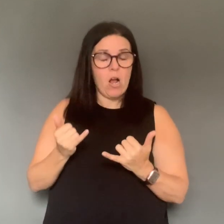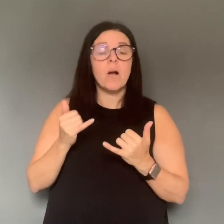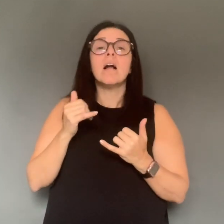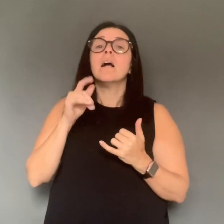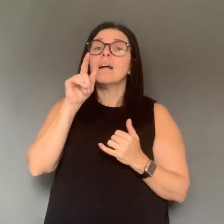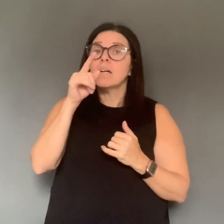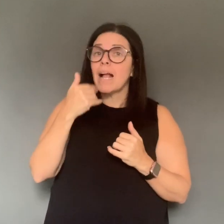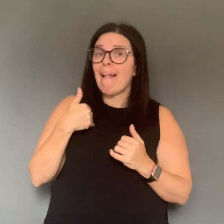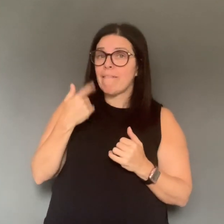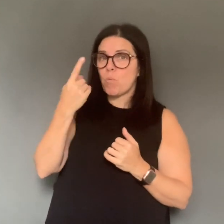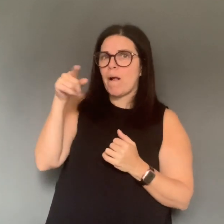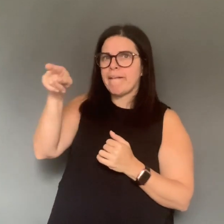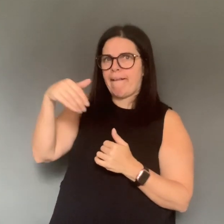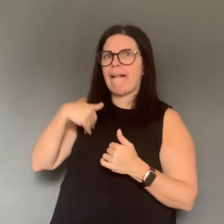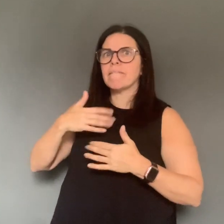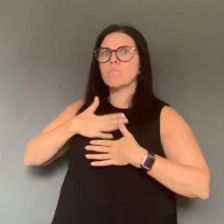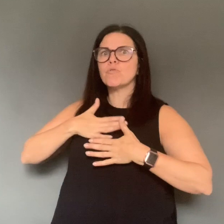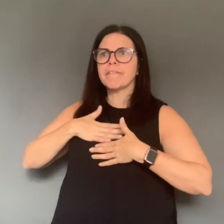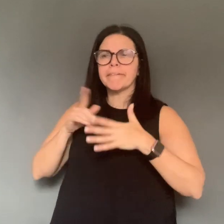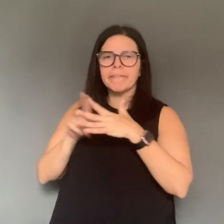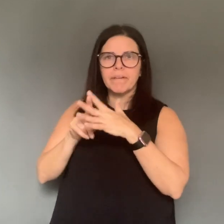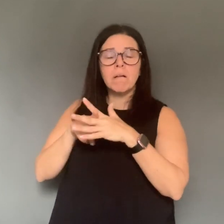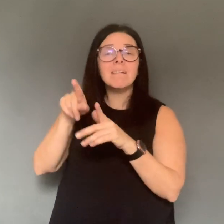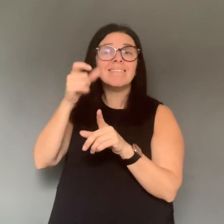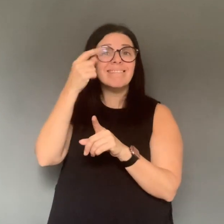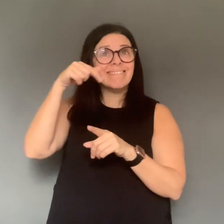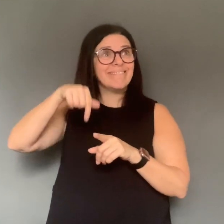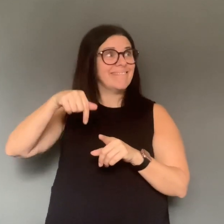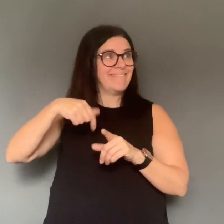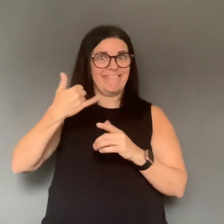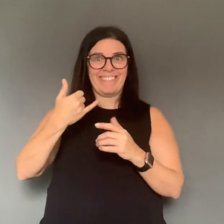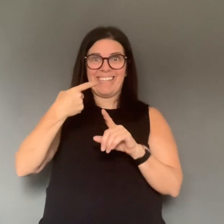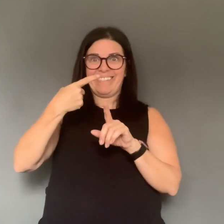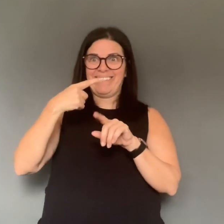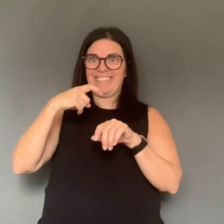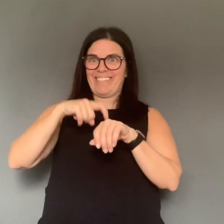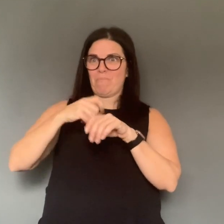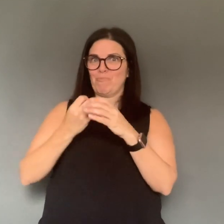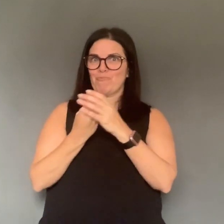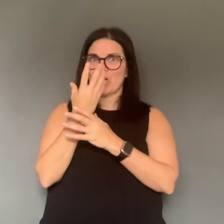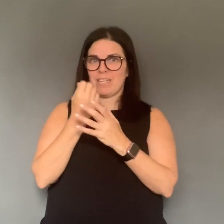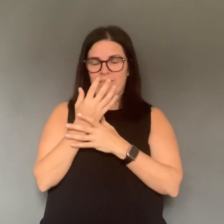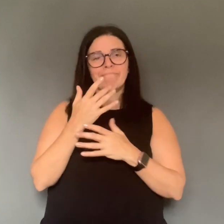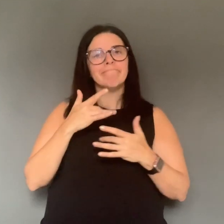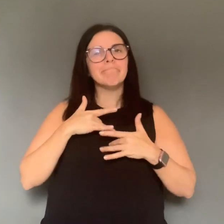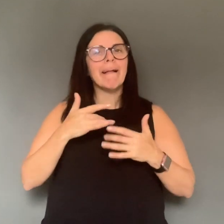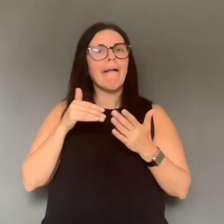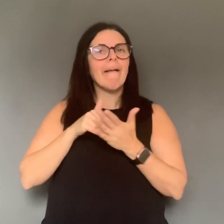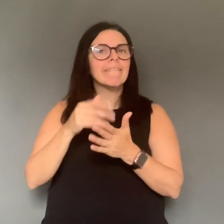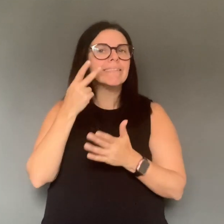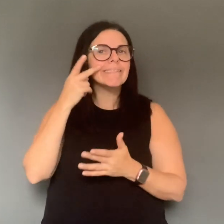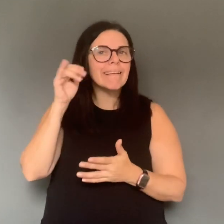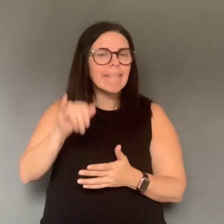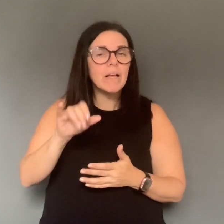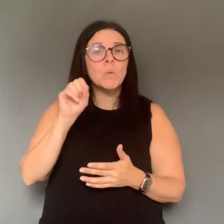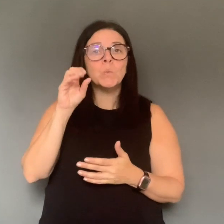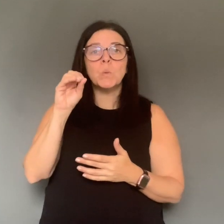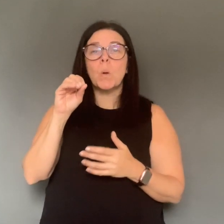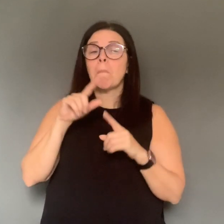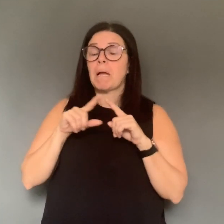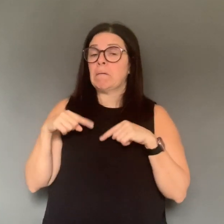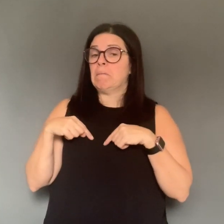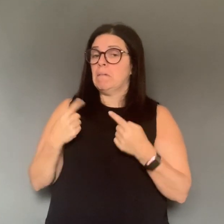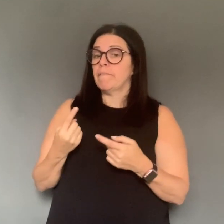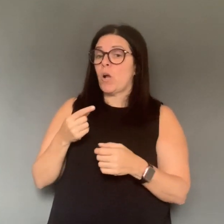are in some kind of respiratory outbreak, which is typical for this season, but we do not have any COVID-19 outbreak in our